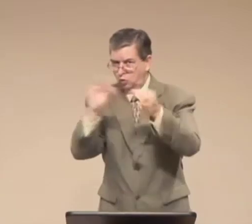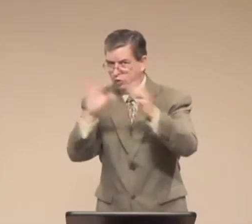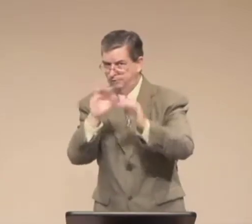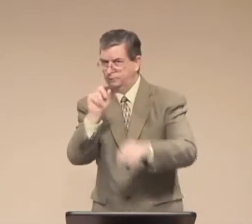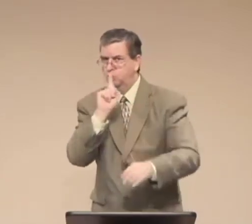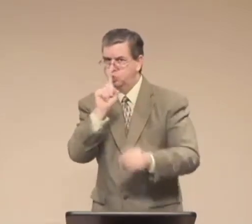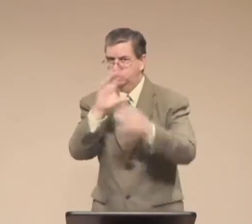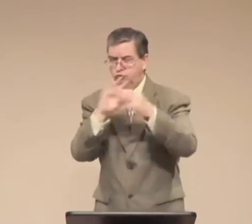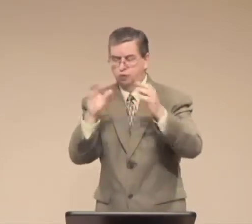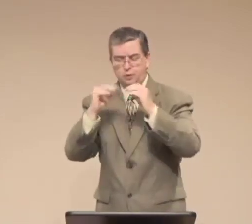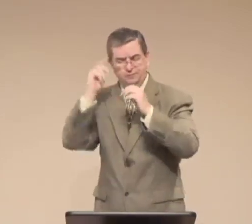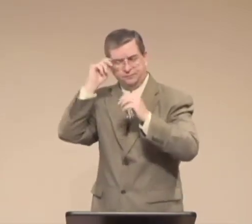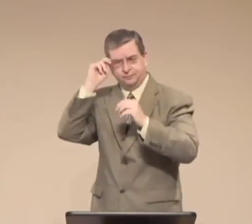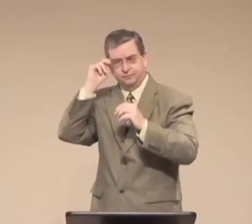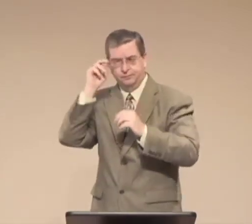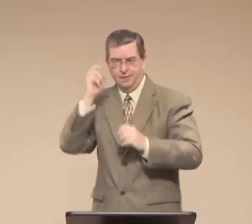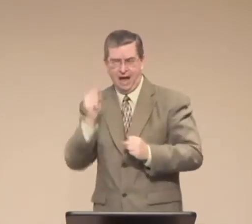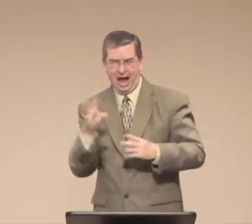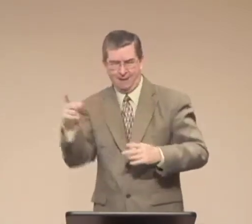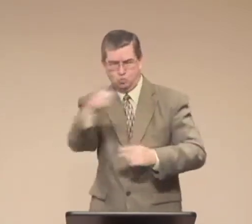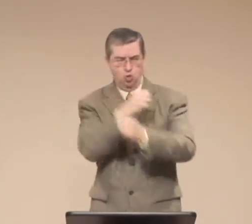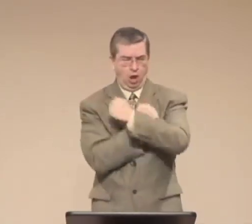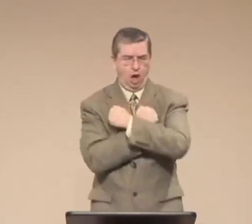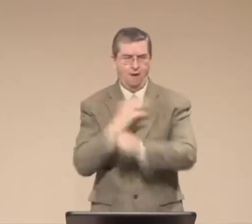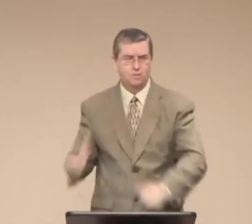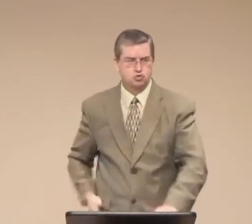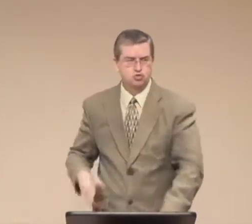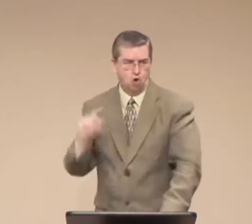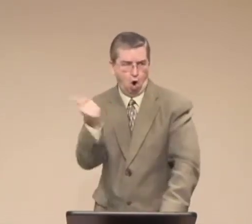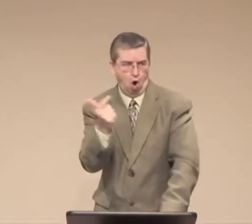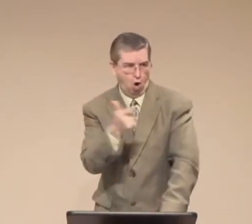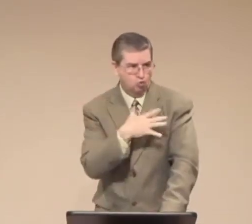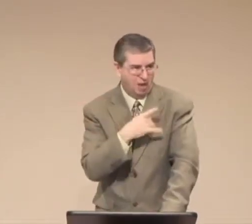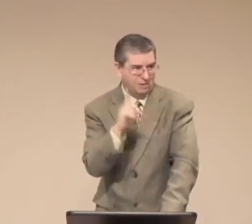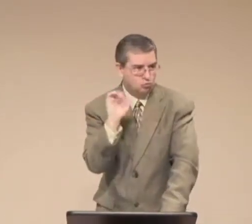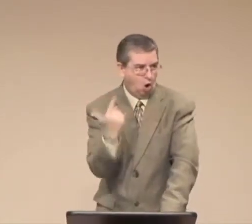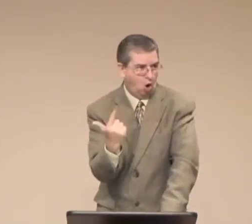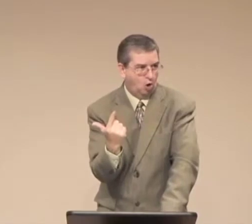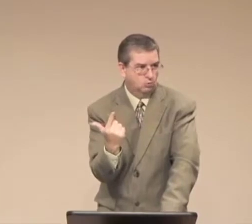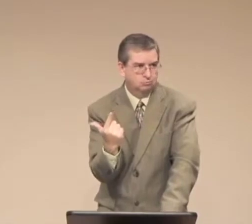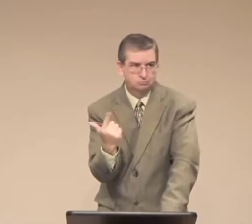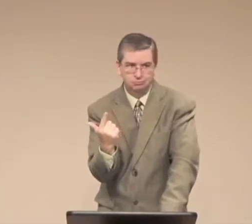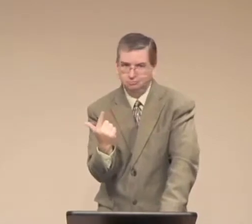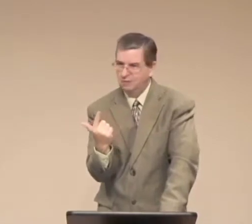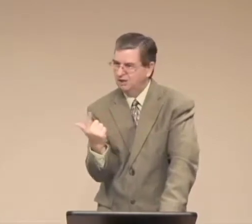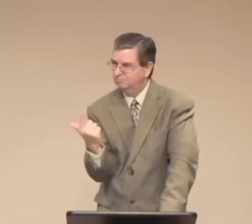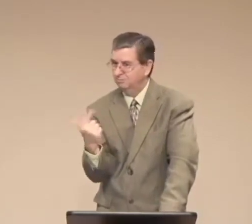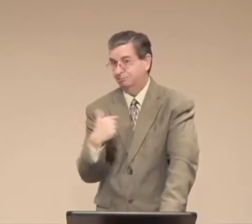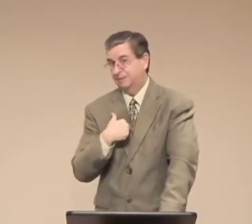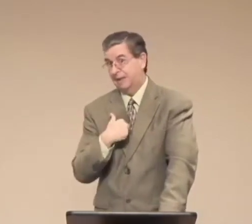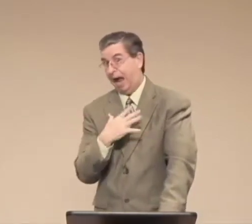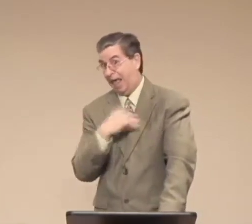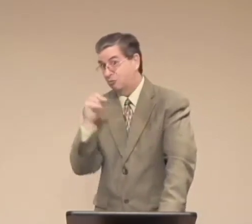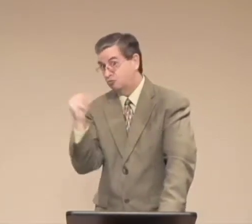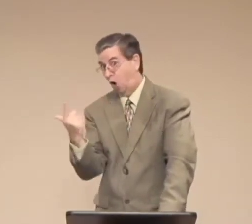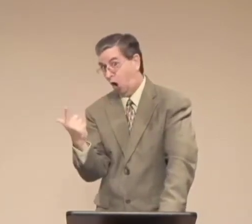Let me tell you another story. This one's also true. Dogs. You like dogs? I like dogs.